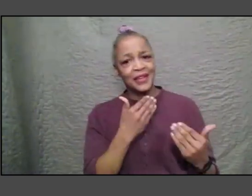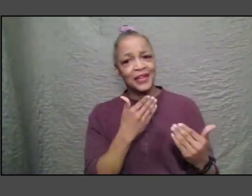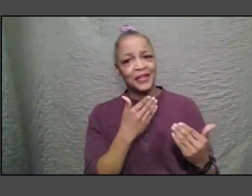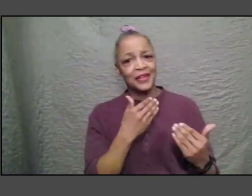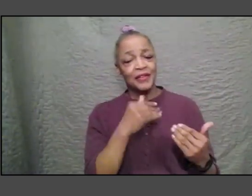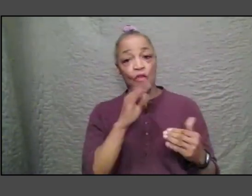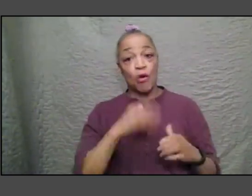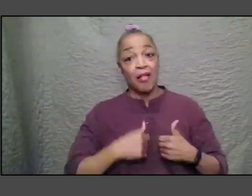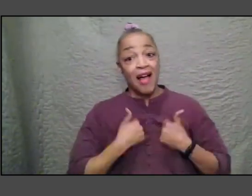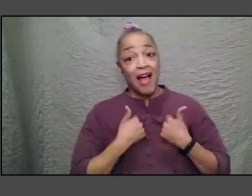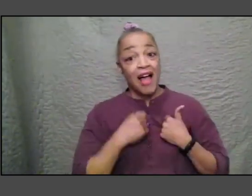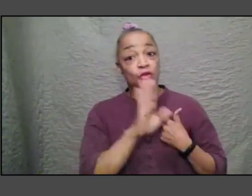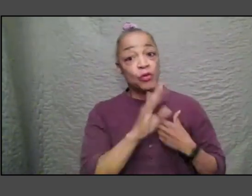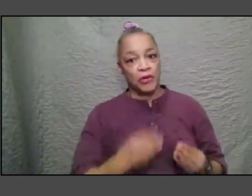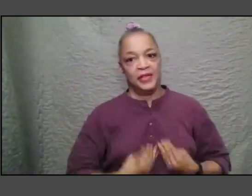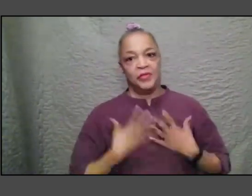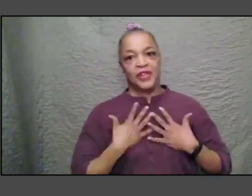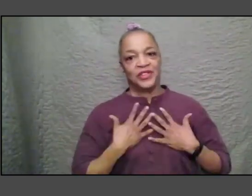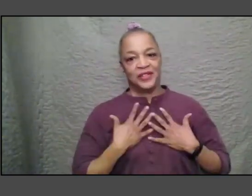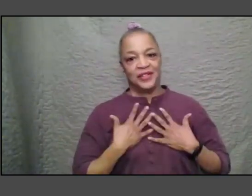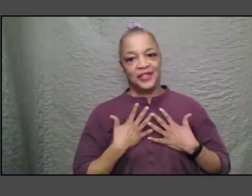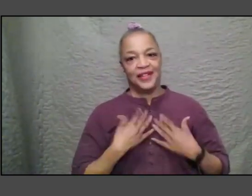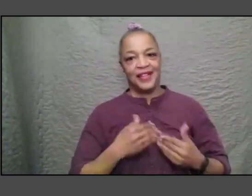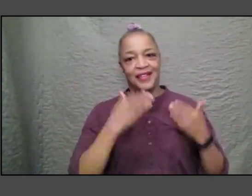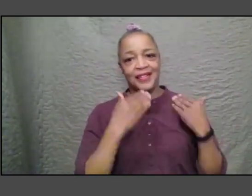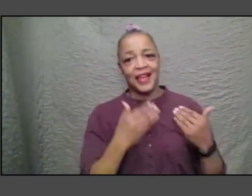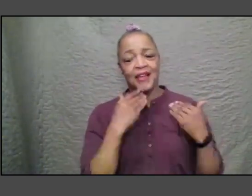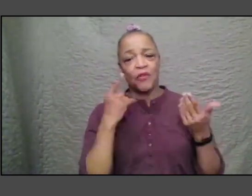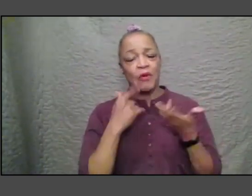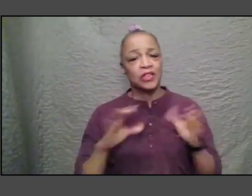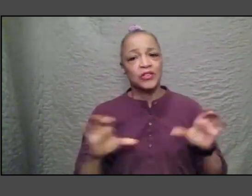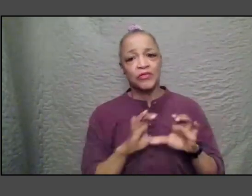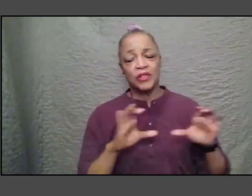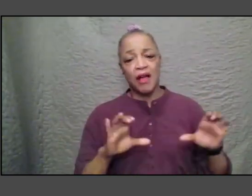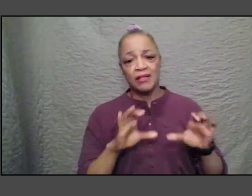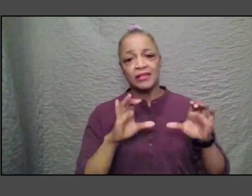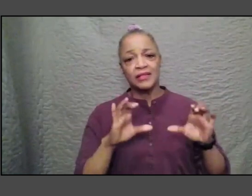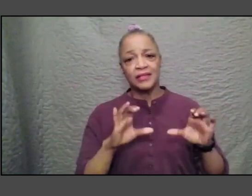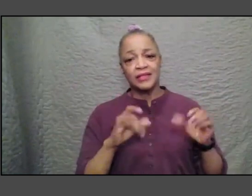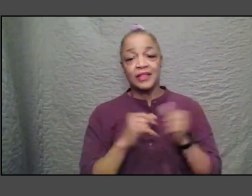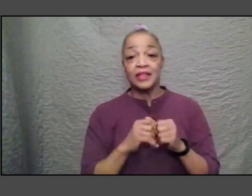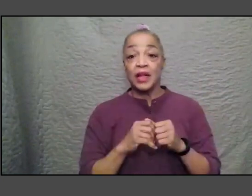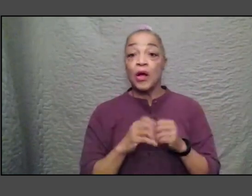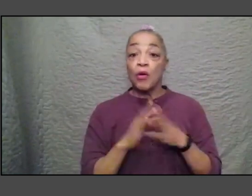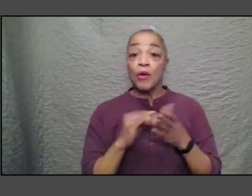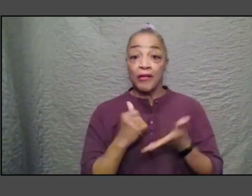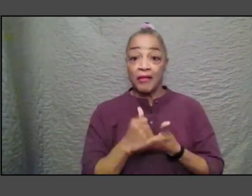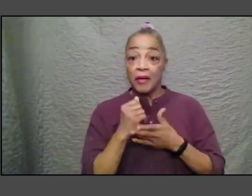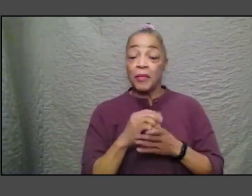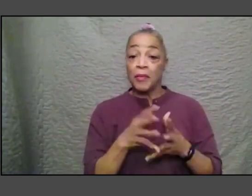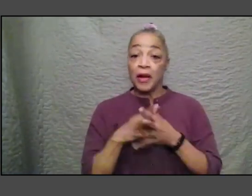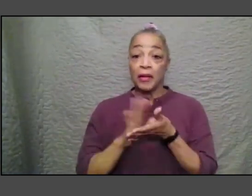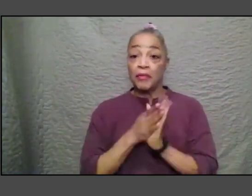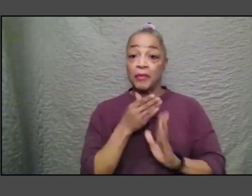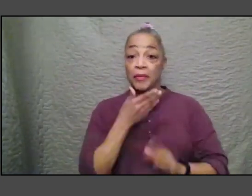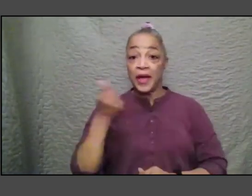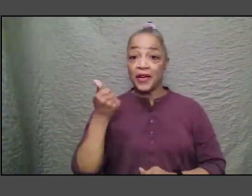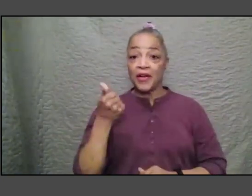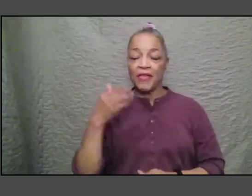um and thank you for what you've done in a way to make america better and and so that's why i think african-american culture and history is